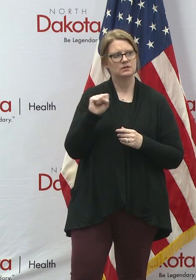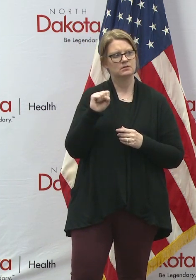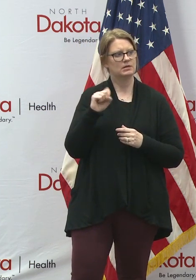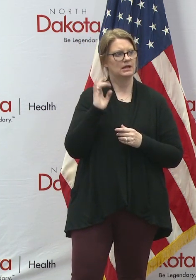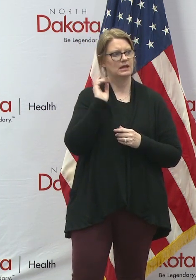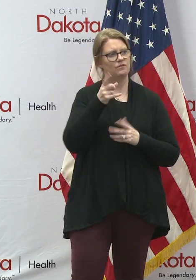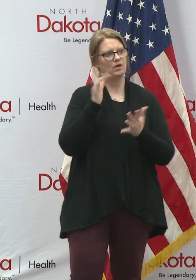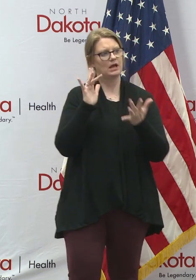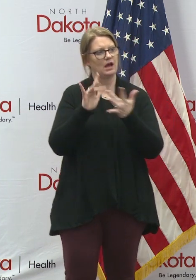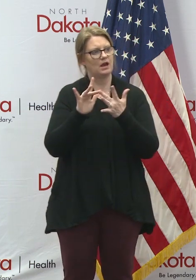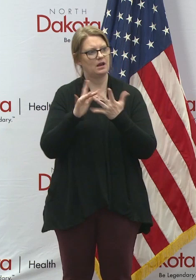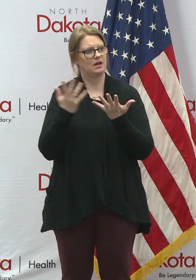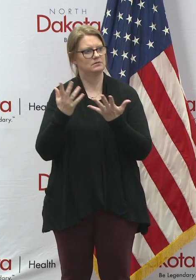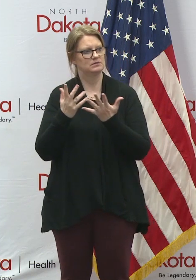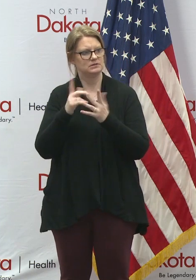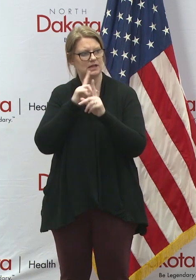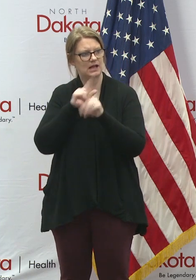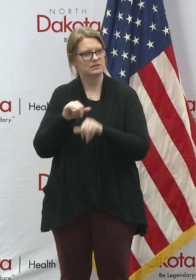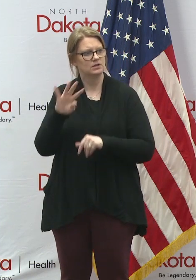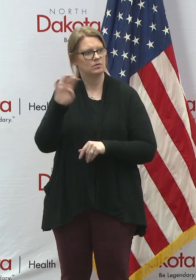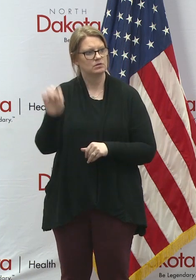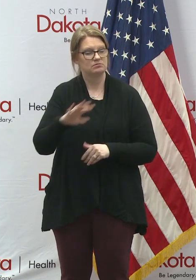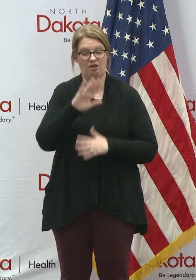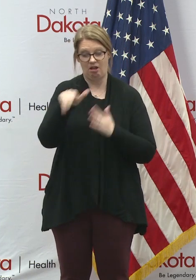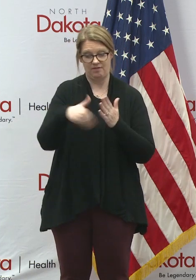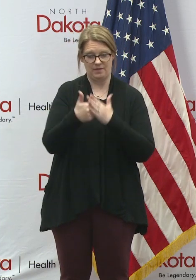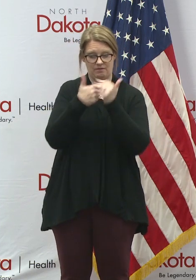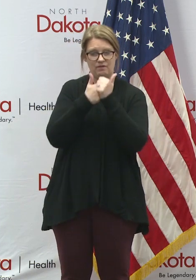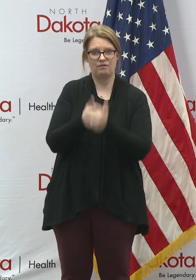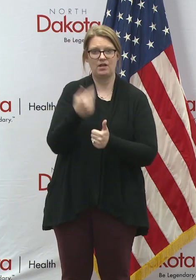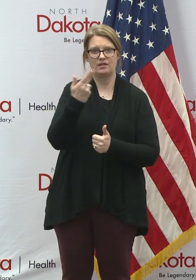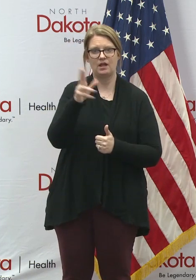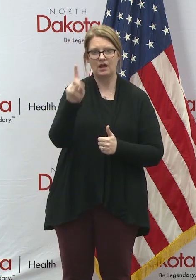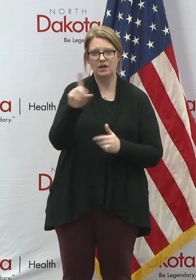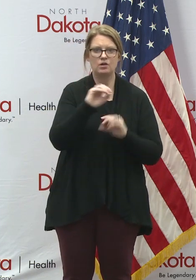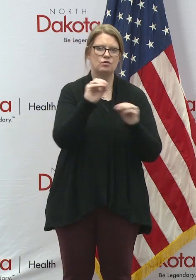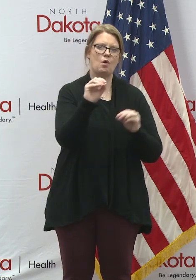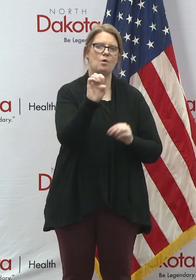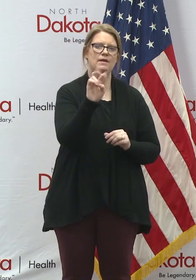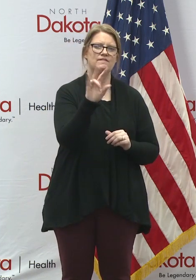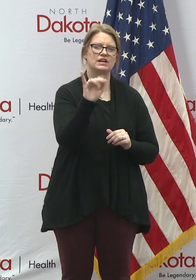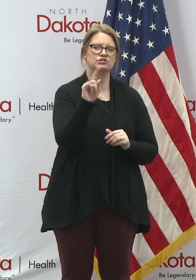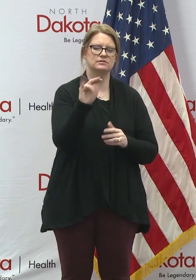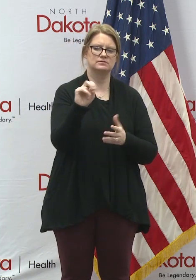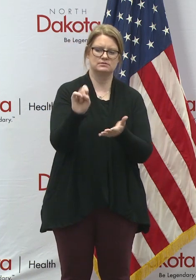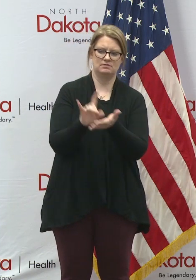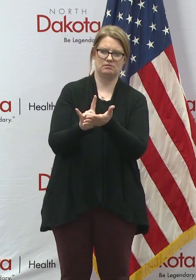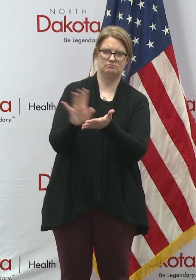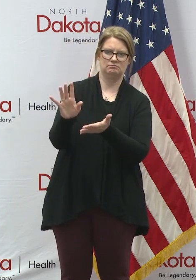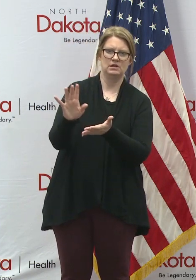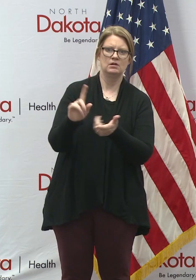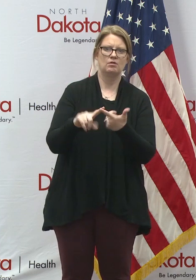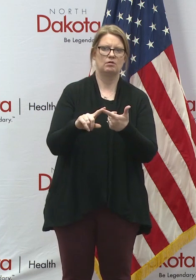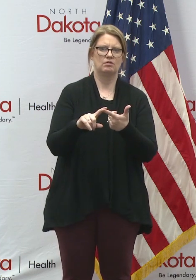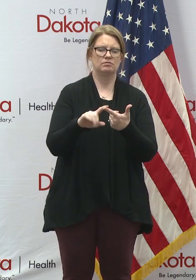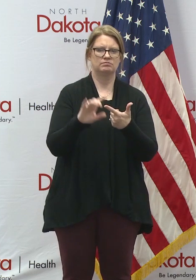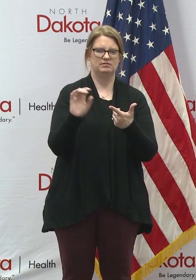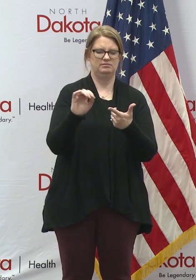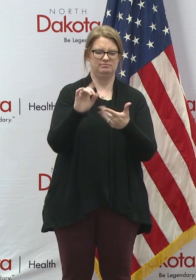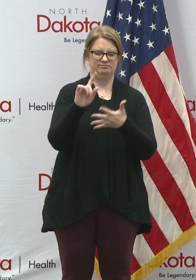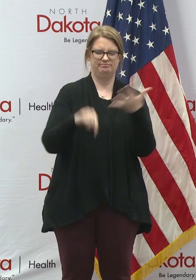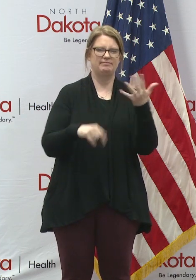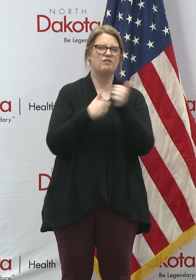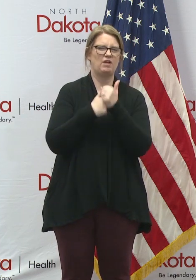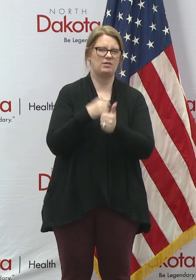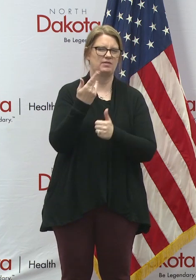Jacob, to follow up. But all of those are following the HUD rules, which is no evictions and all of the, all those rules. But we'll continue to try to get